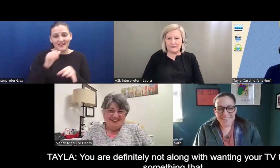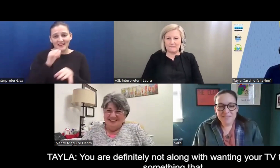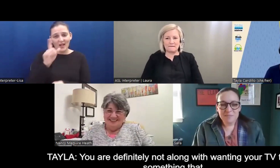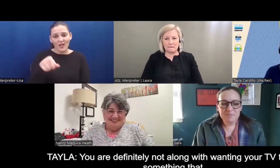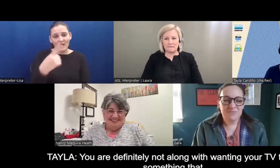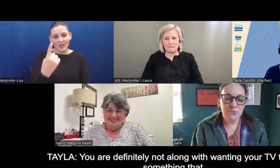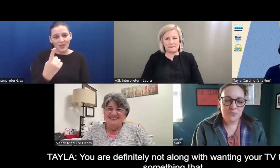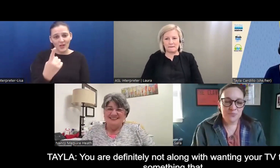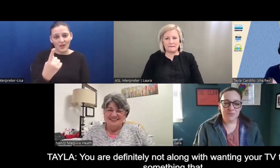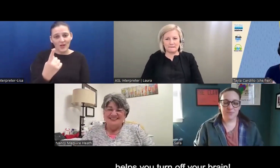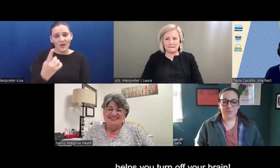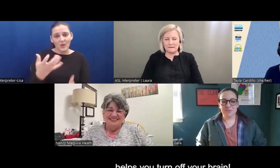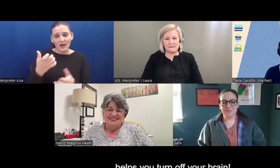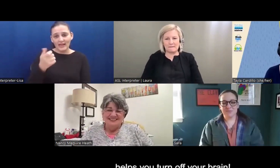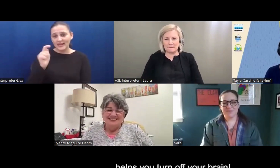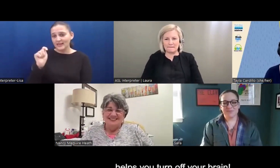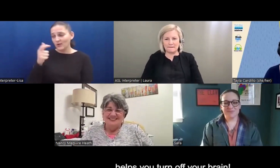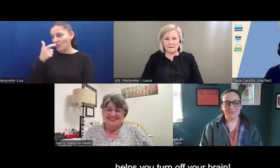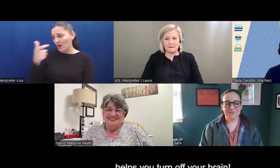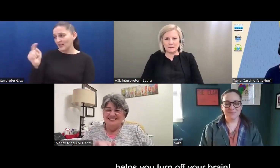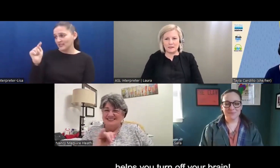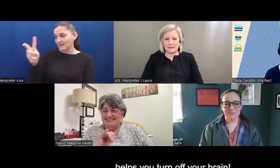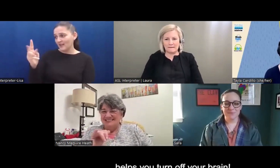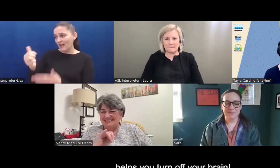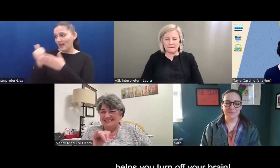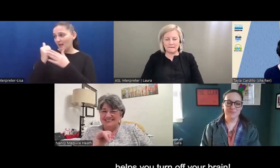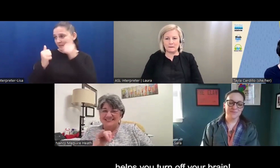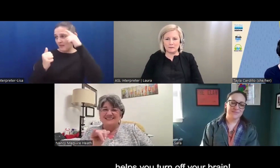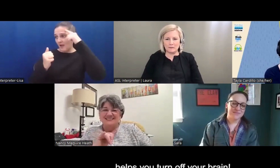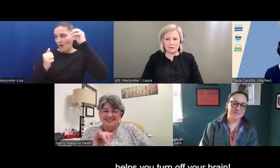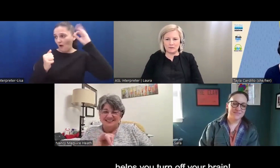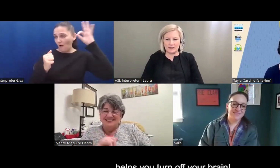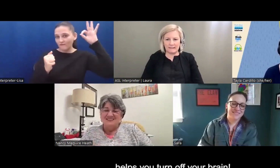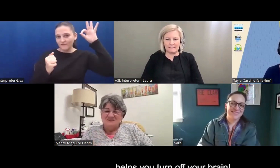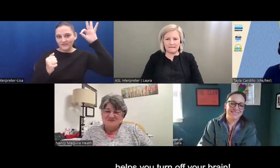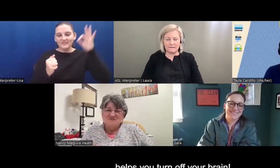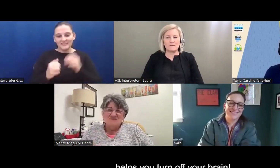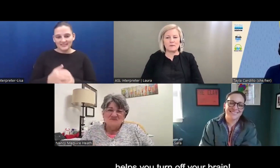your TV to be something that helps you turn off your brain.